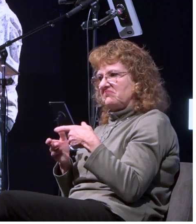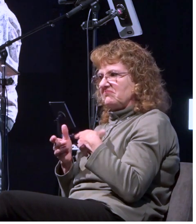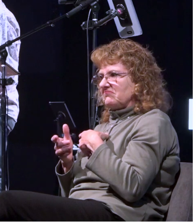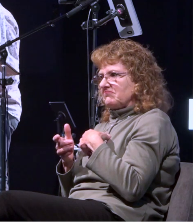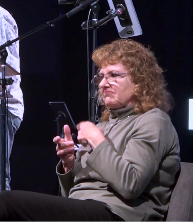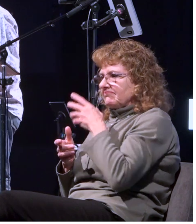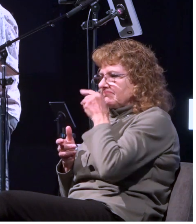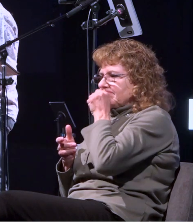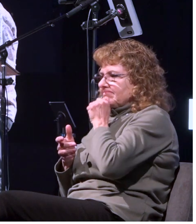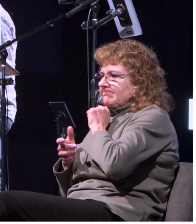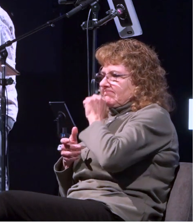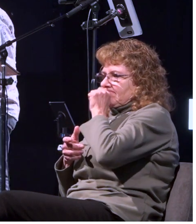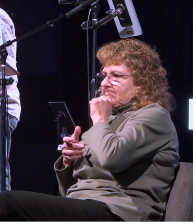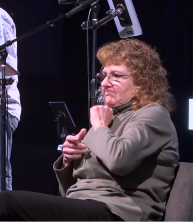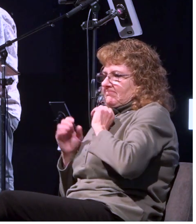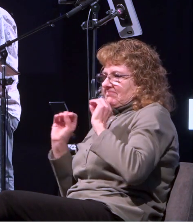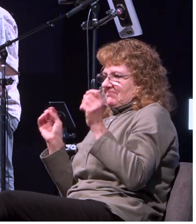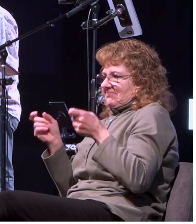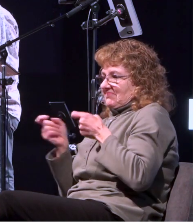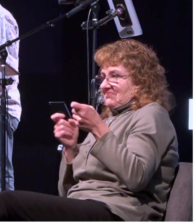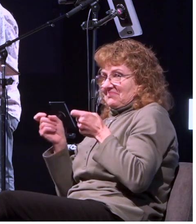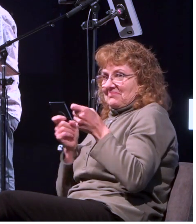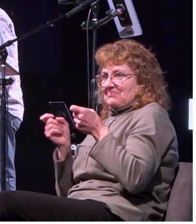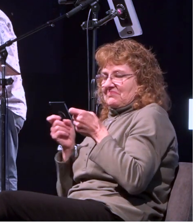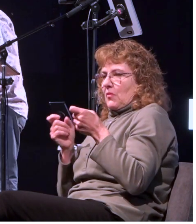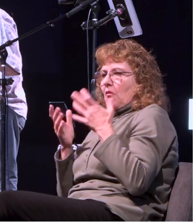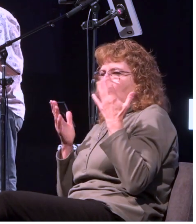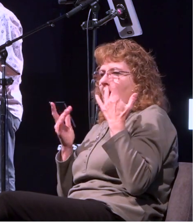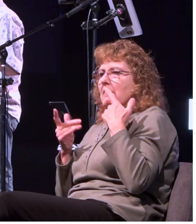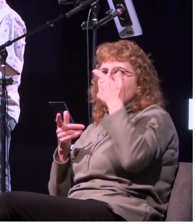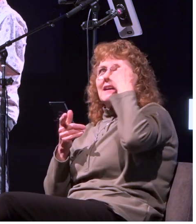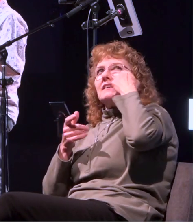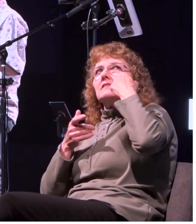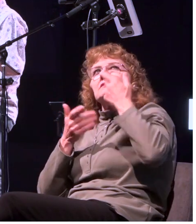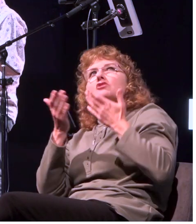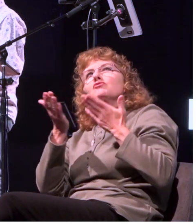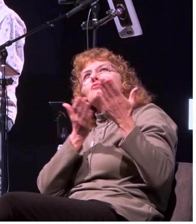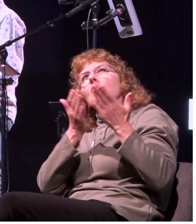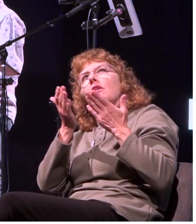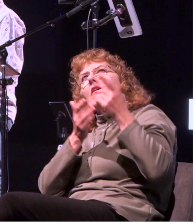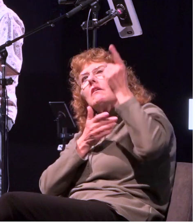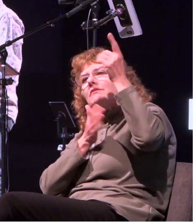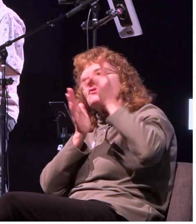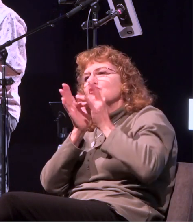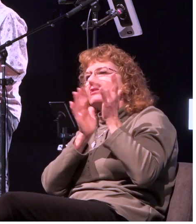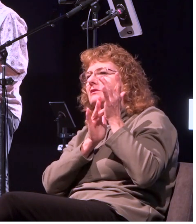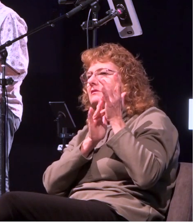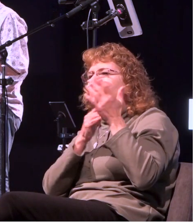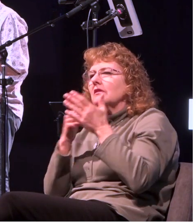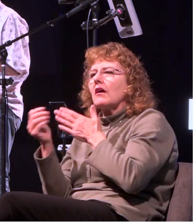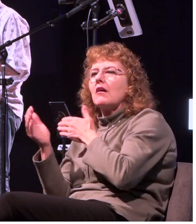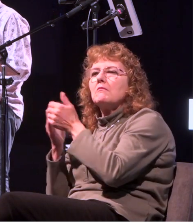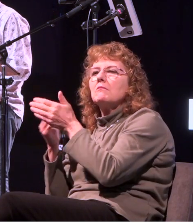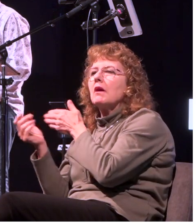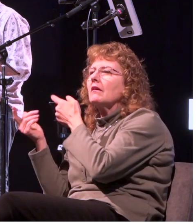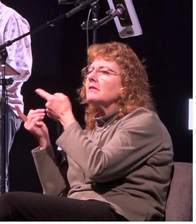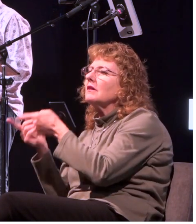served jesus wherever he was in the moment he served jesus wherever he was